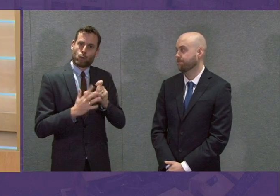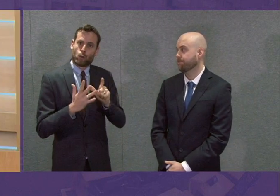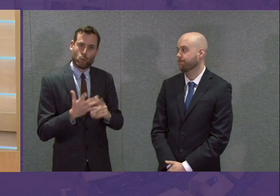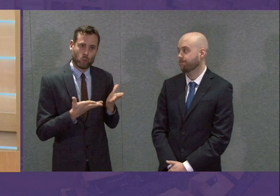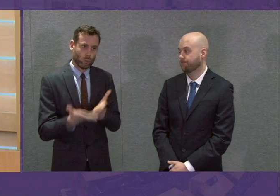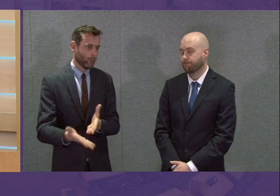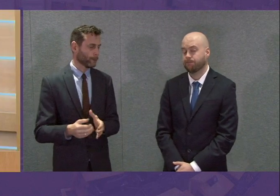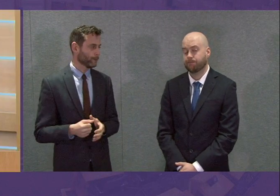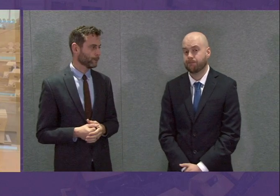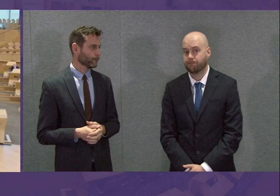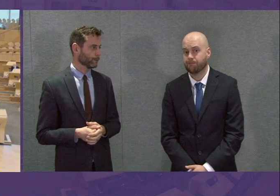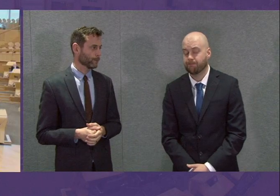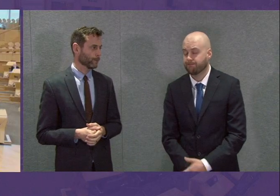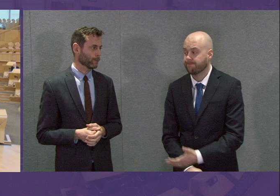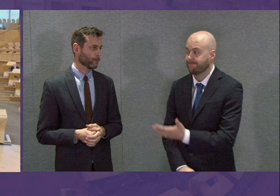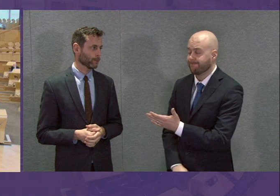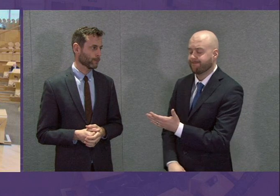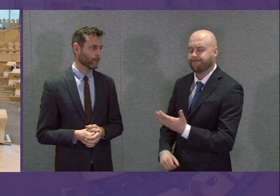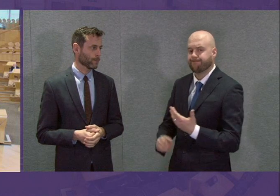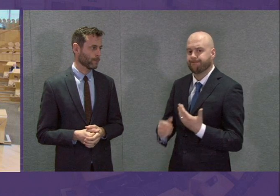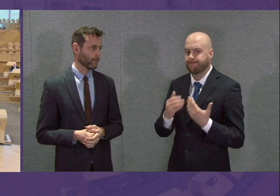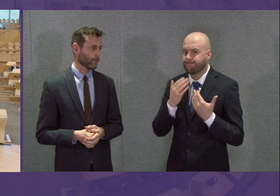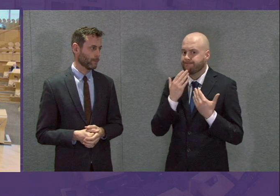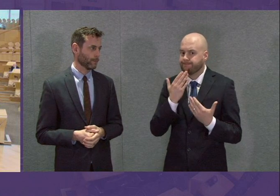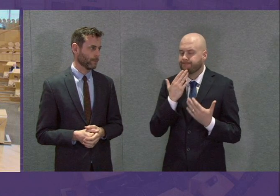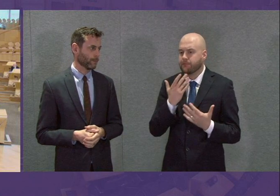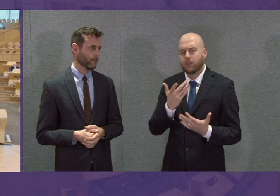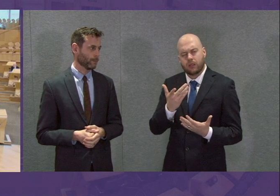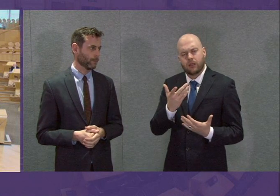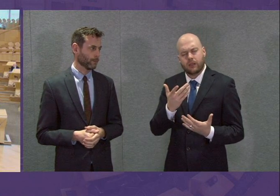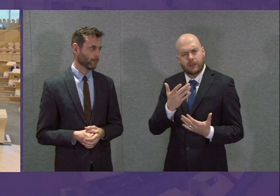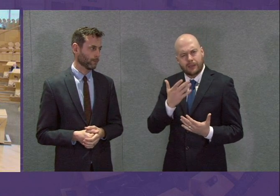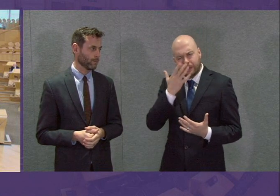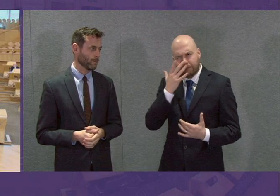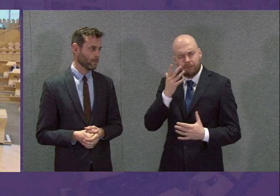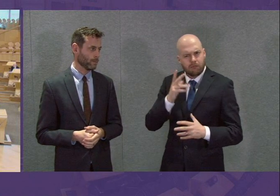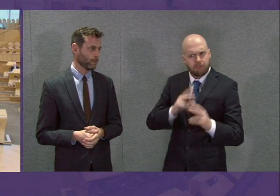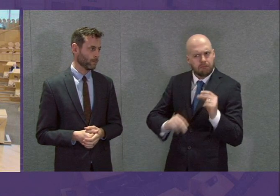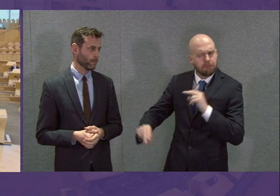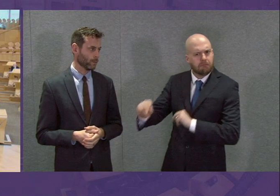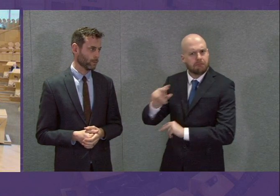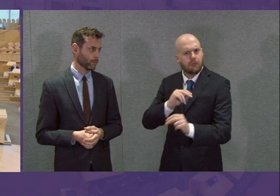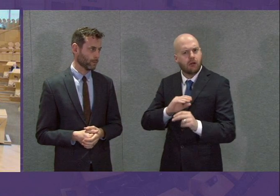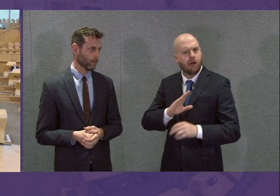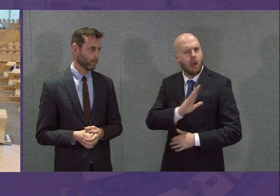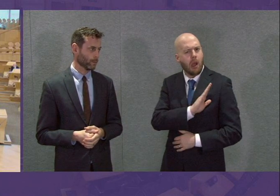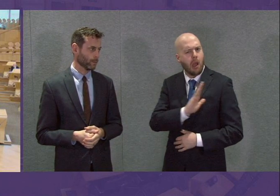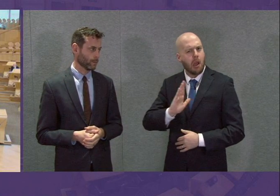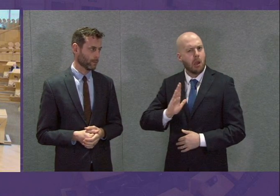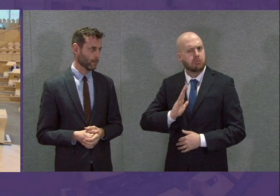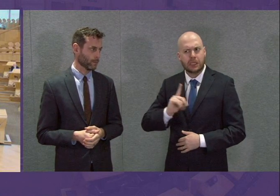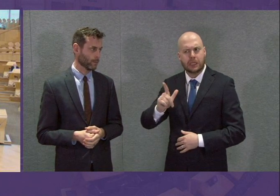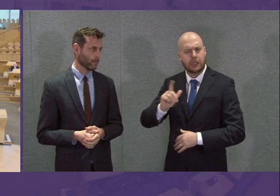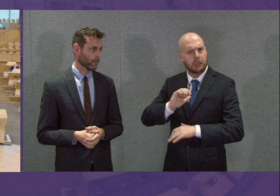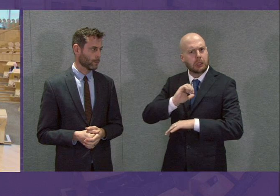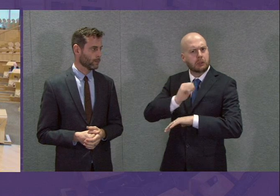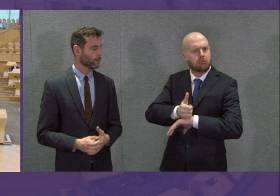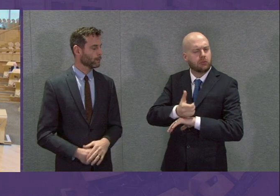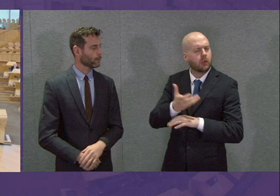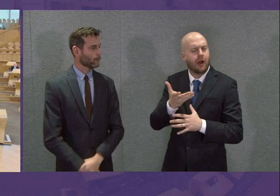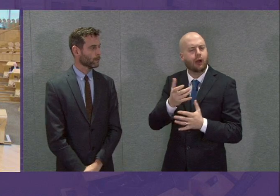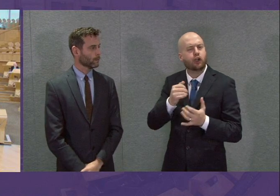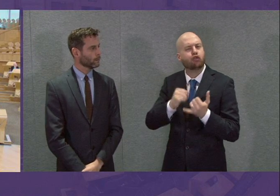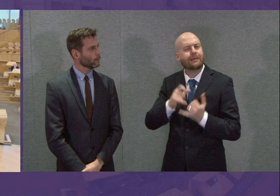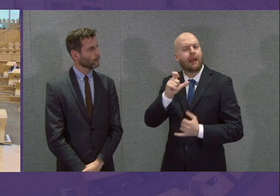Minister, there are unconfirmed reports that Army units are setting up in Strackle Park in my constituency. What